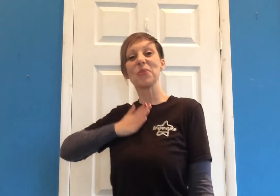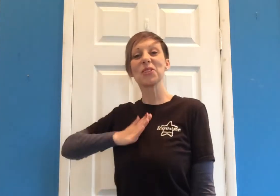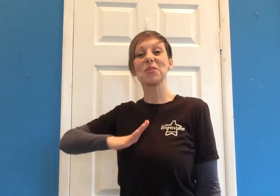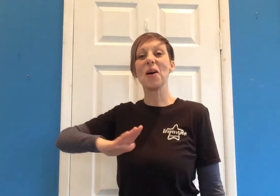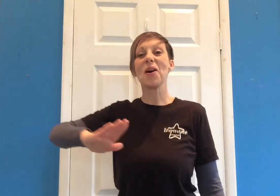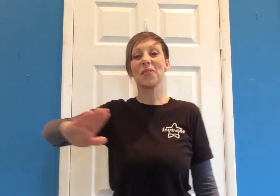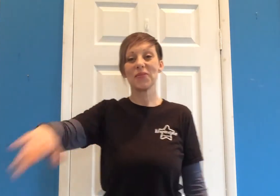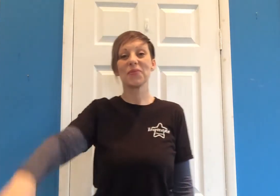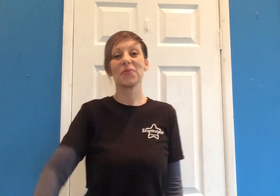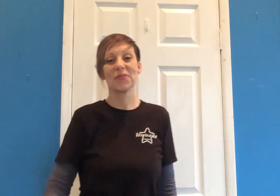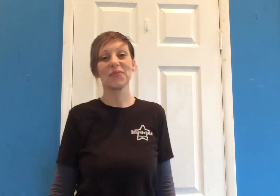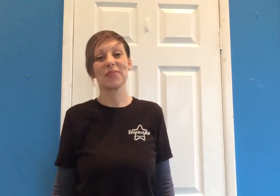what you want to do.